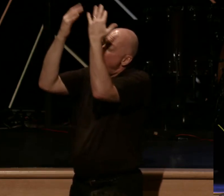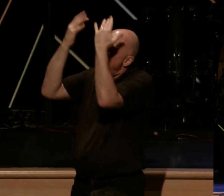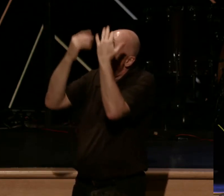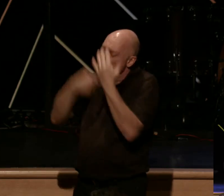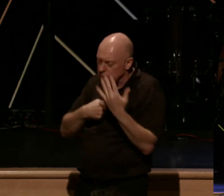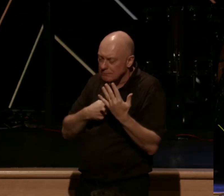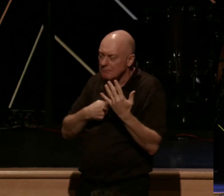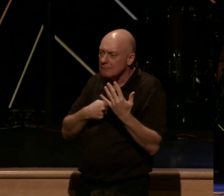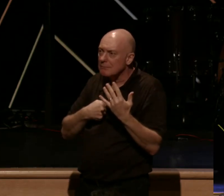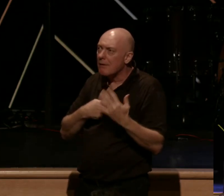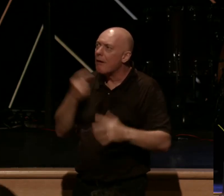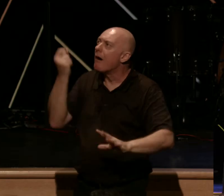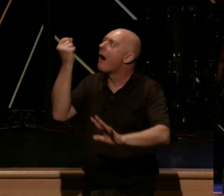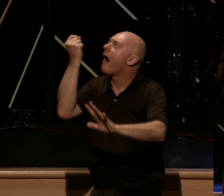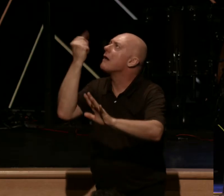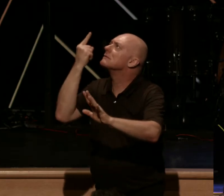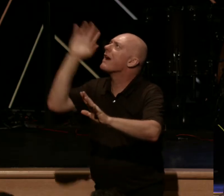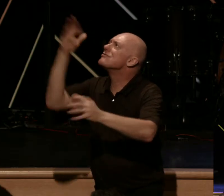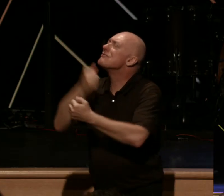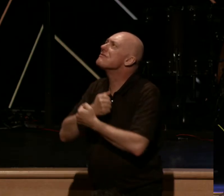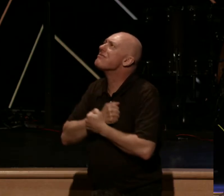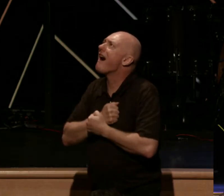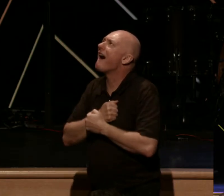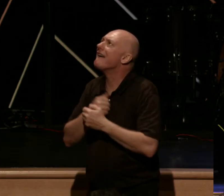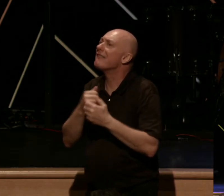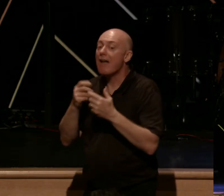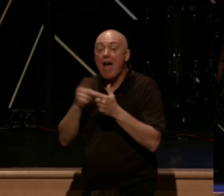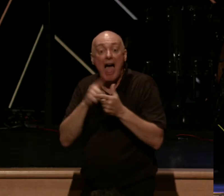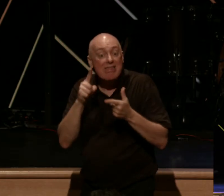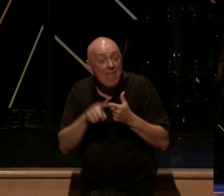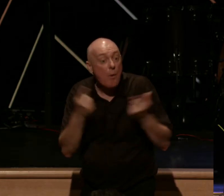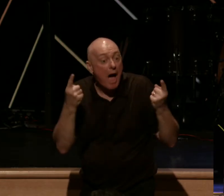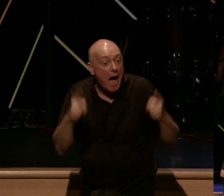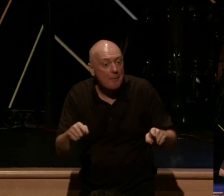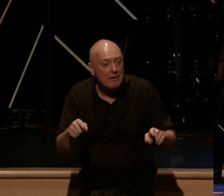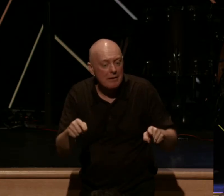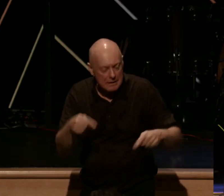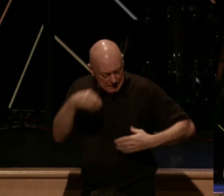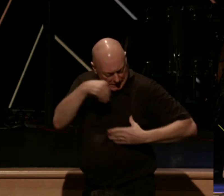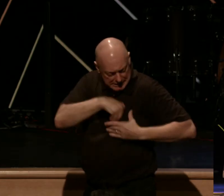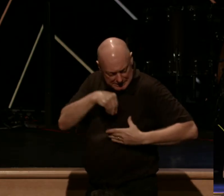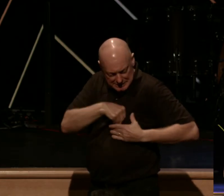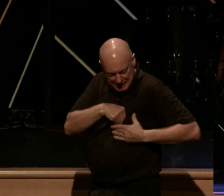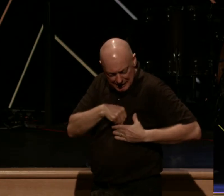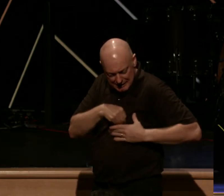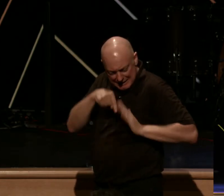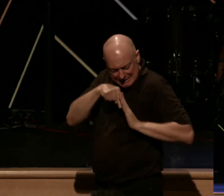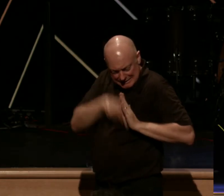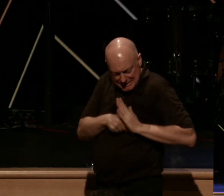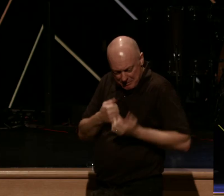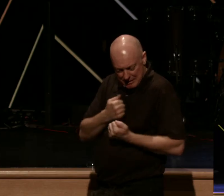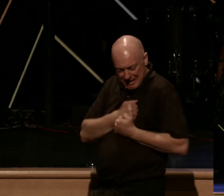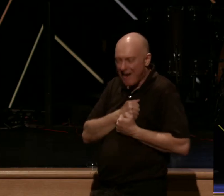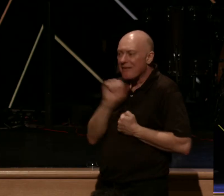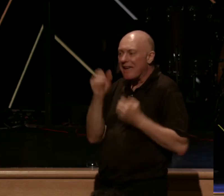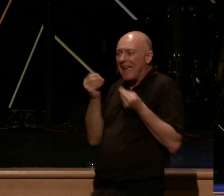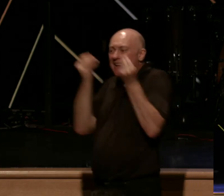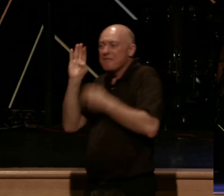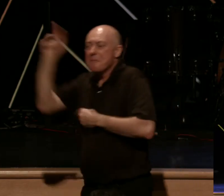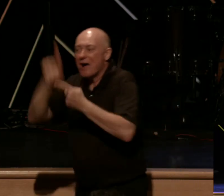this awesome great love and then he also produces in us a deep reservoir of love for God.